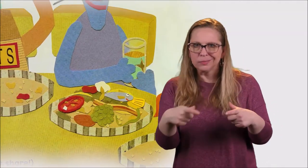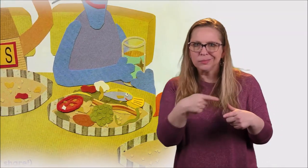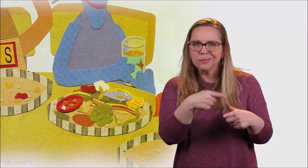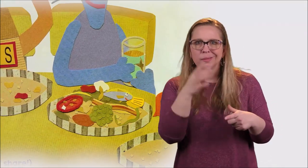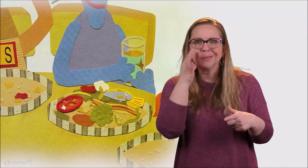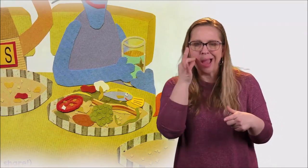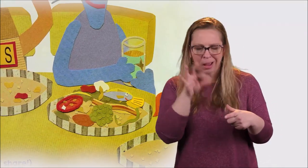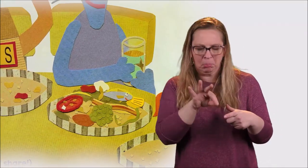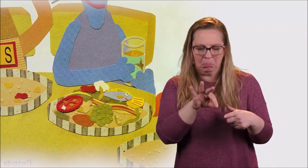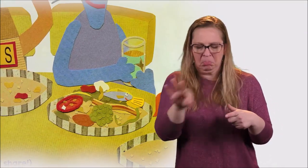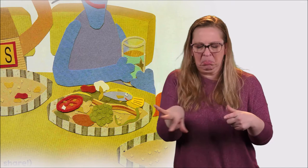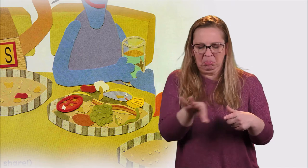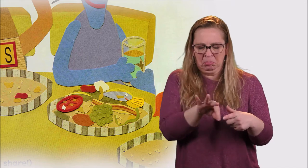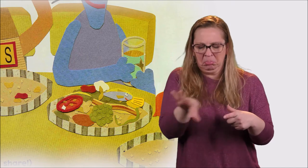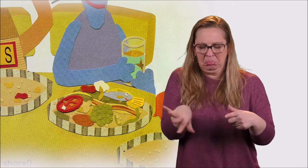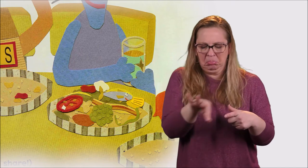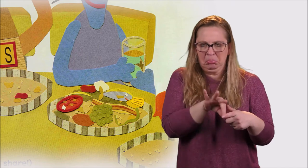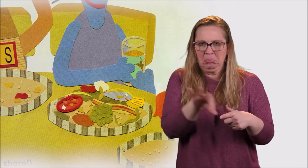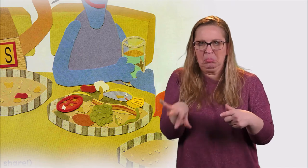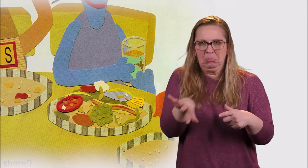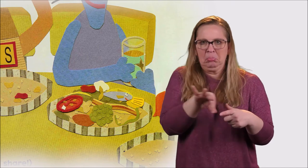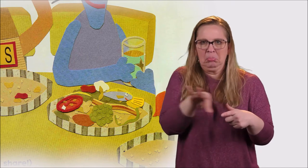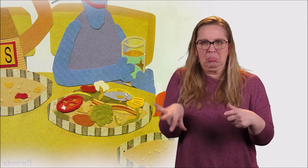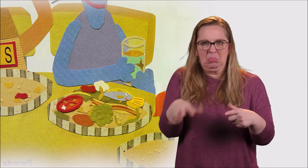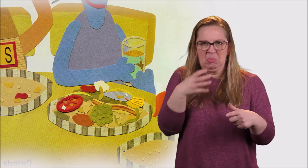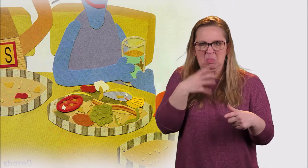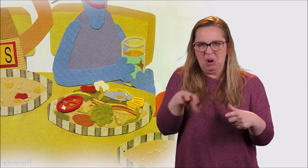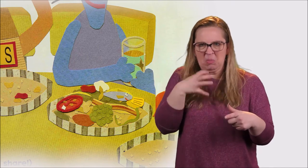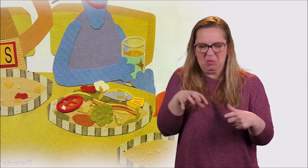But the cat scraped most of the topping off his share.